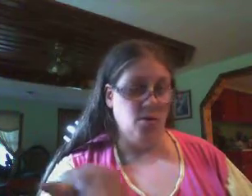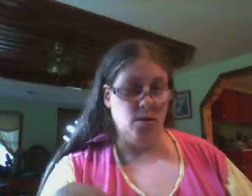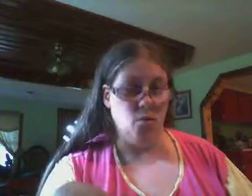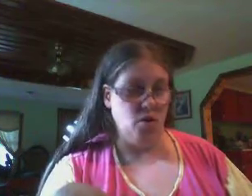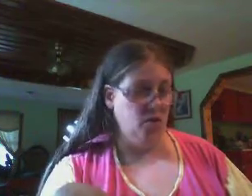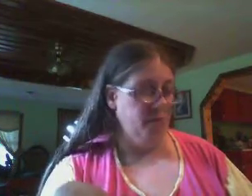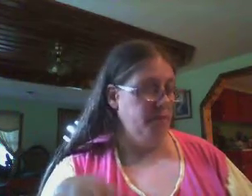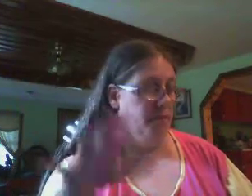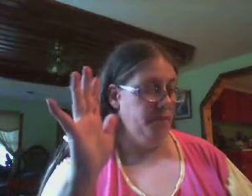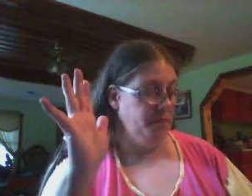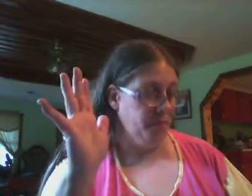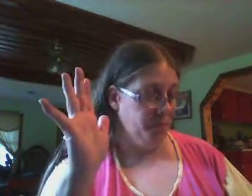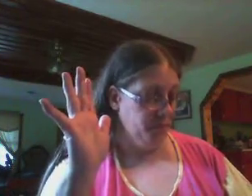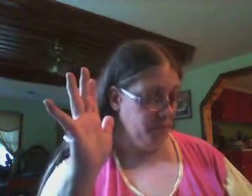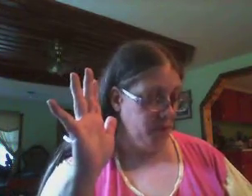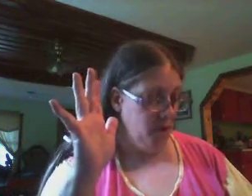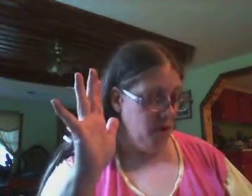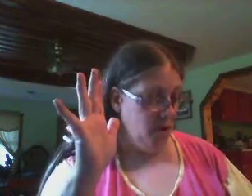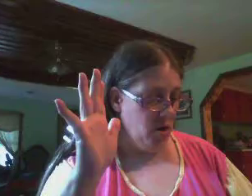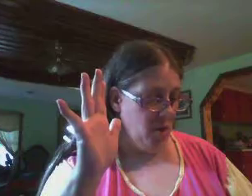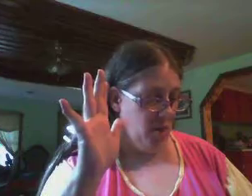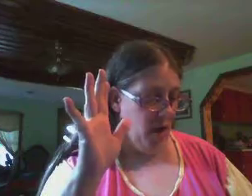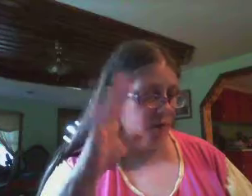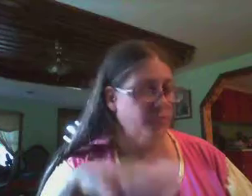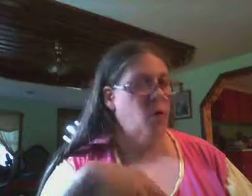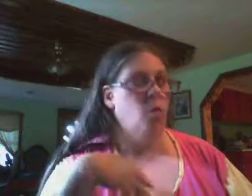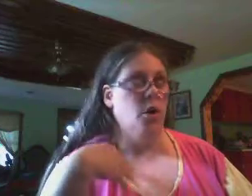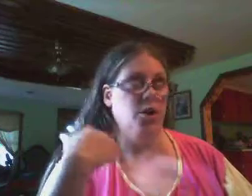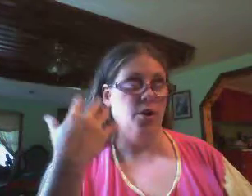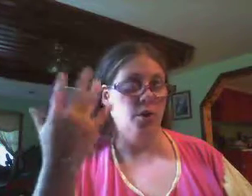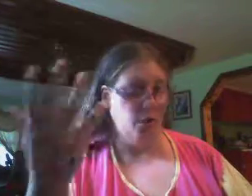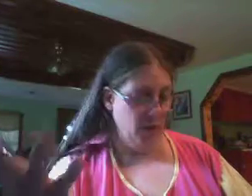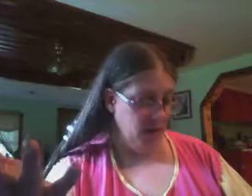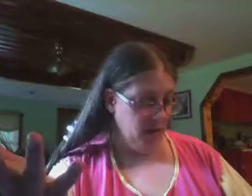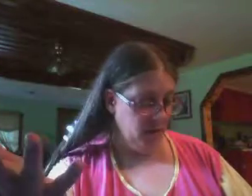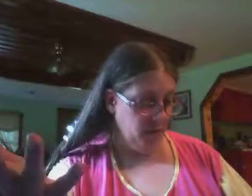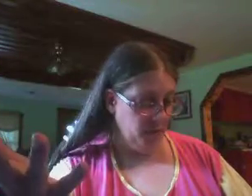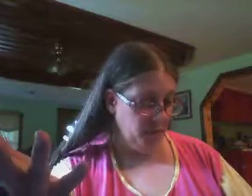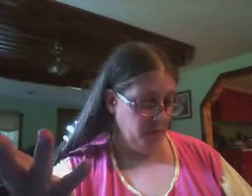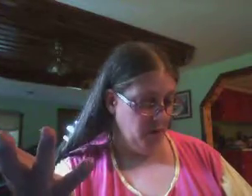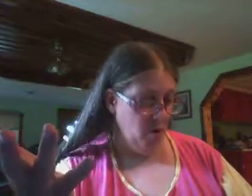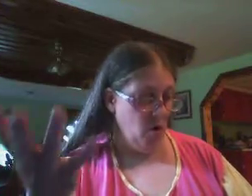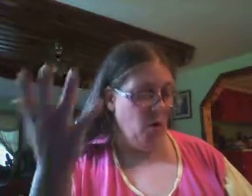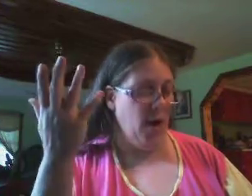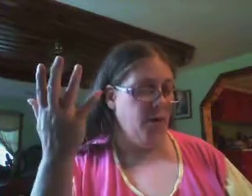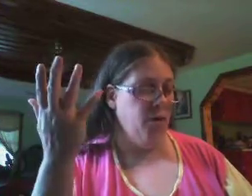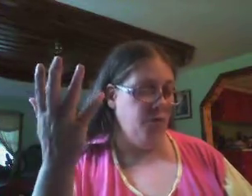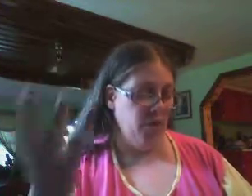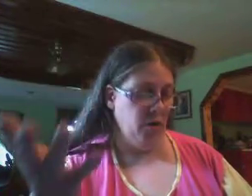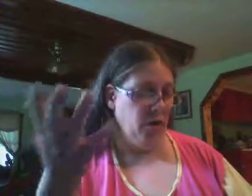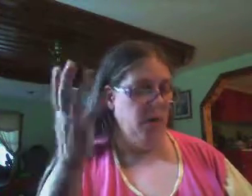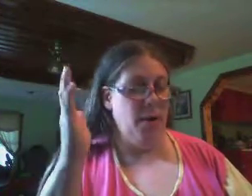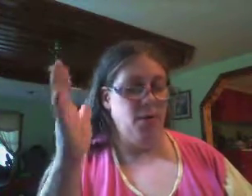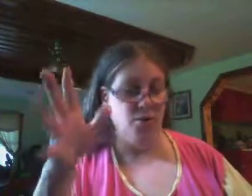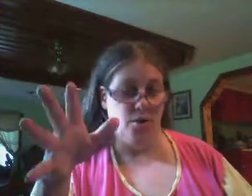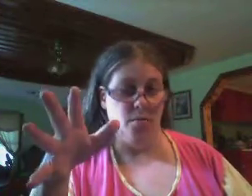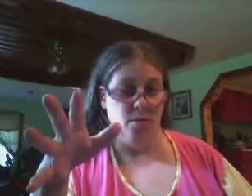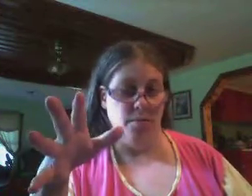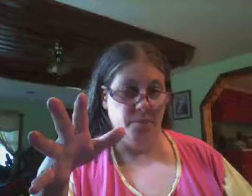answer this question. Number nine. What do you think, or how do you feel about summer?